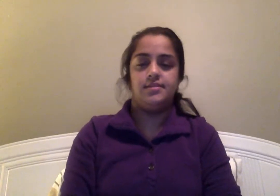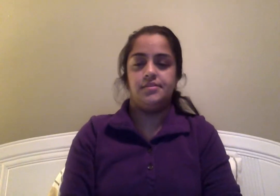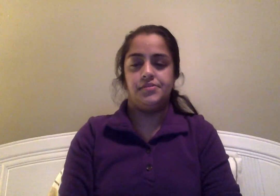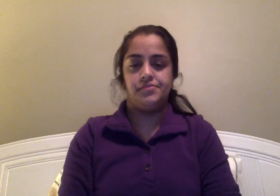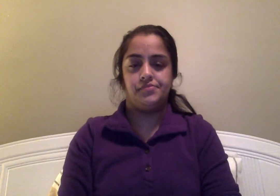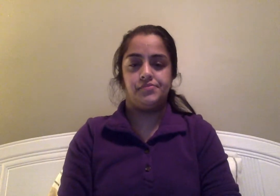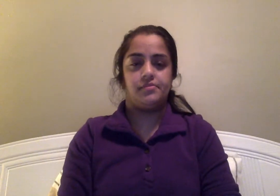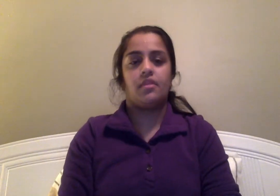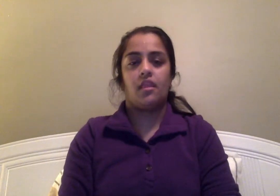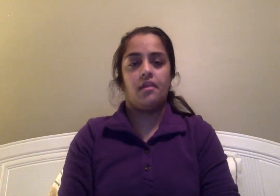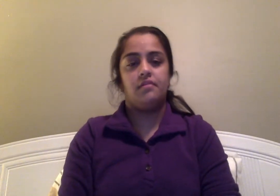oh,